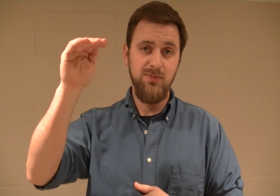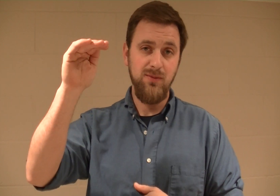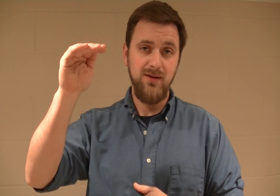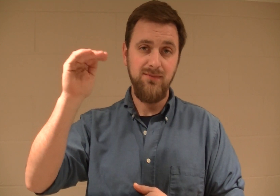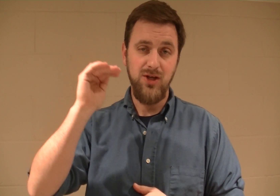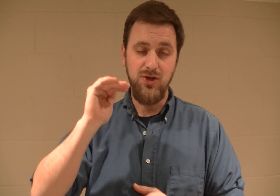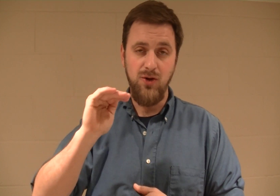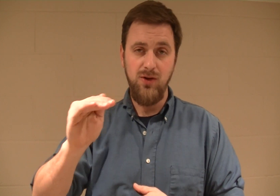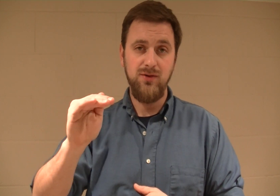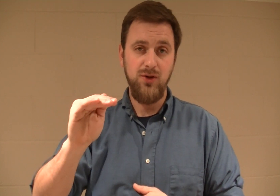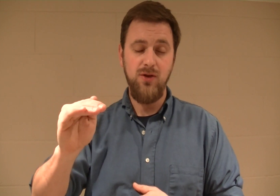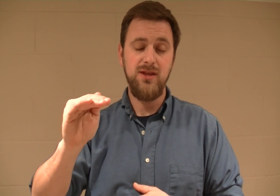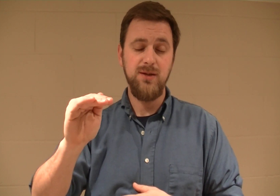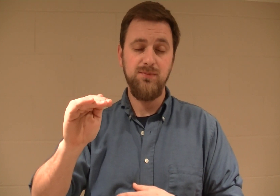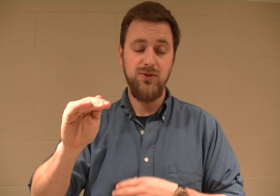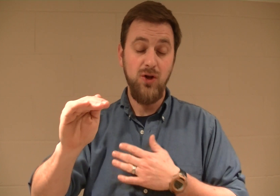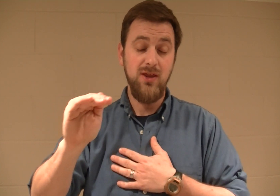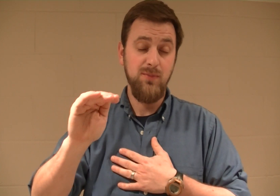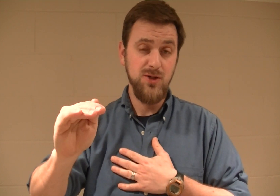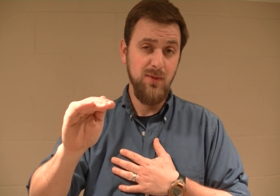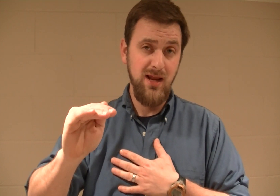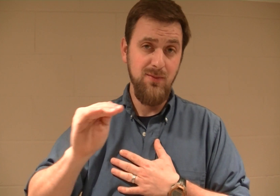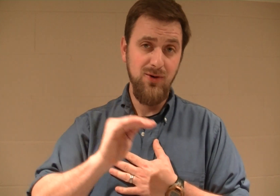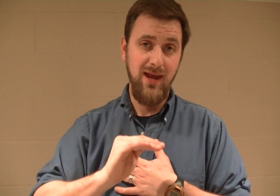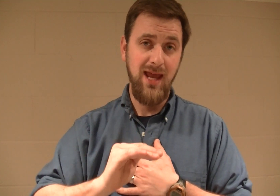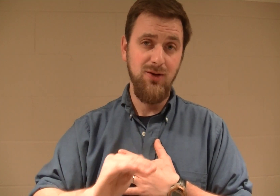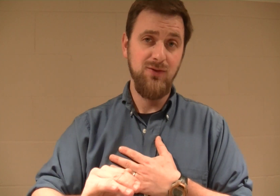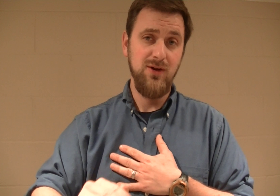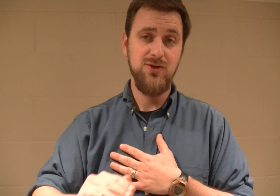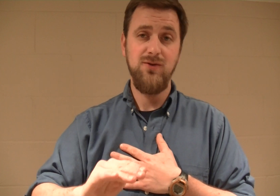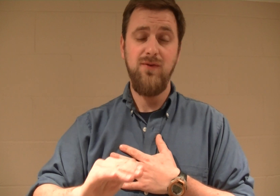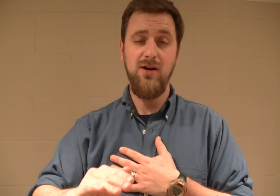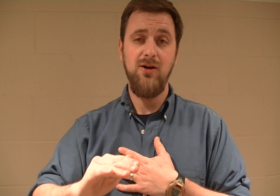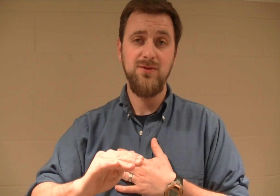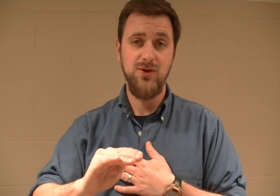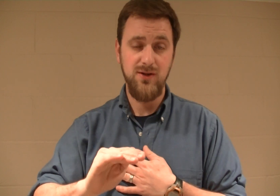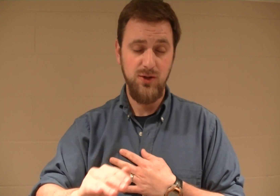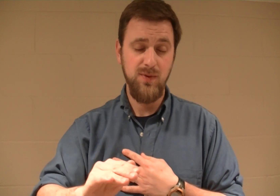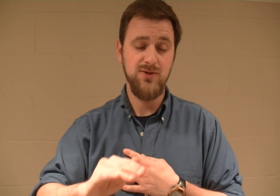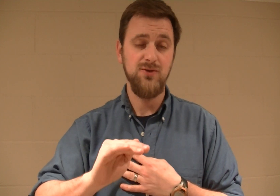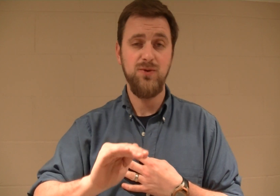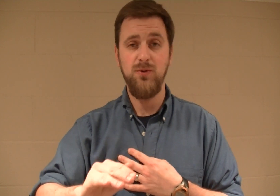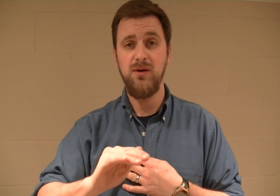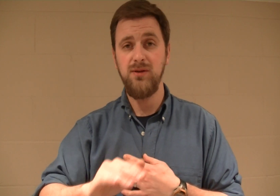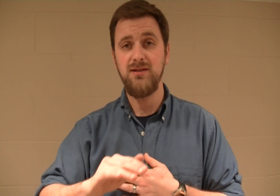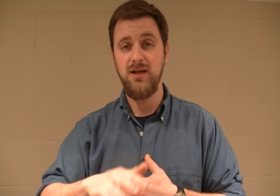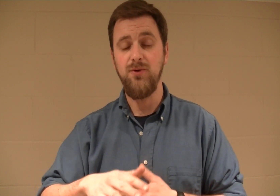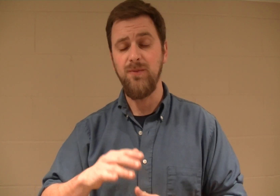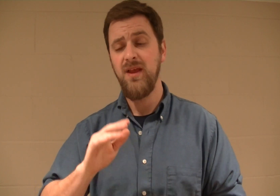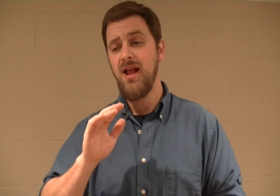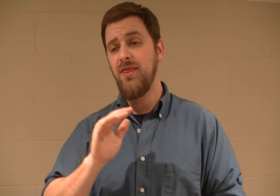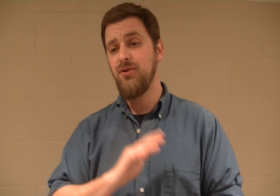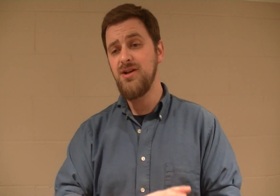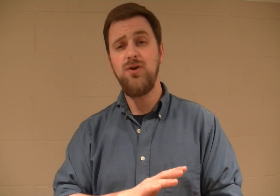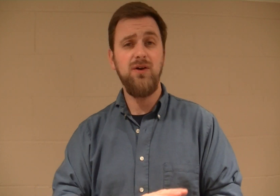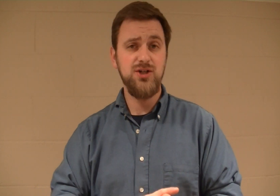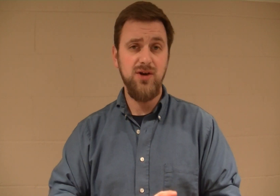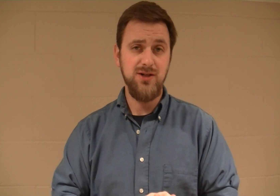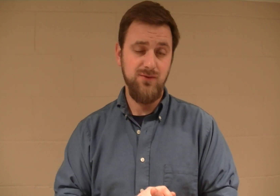permit, you don't need the purchase permit anymore, and don't have to register firearms, your pistols with Omaha police anymore. There is no registration for